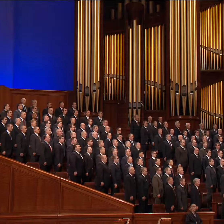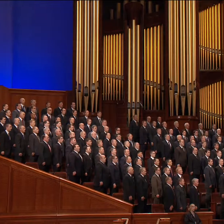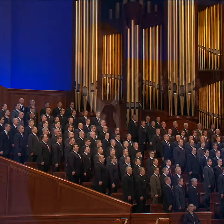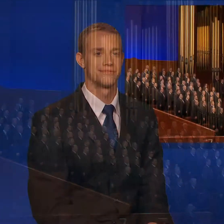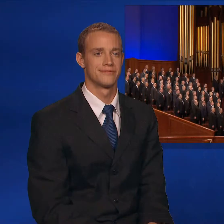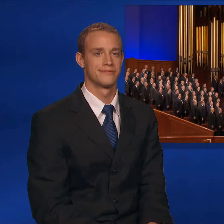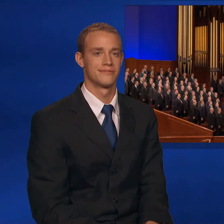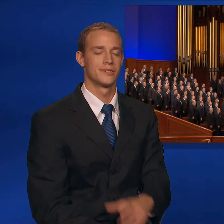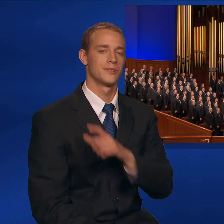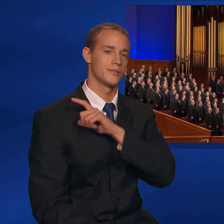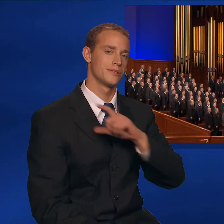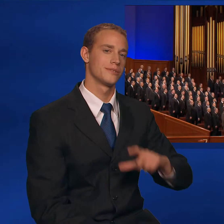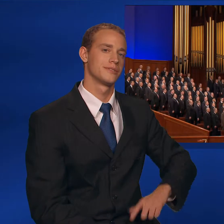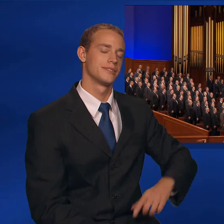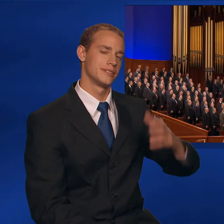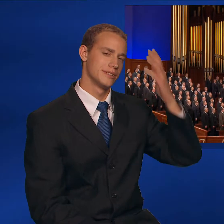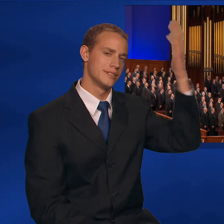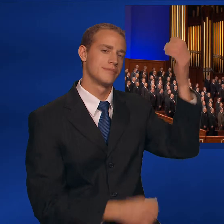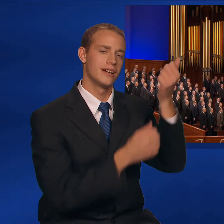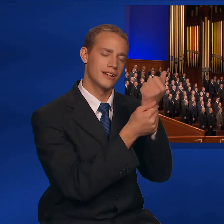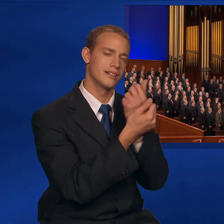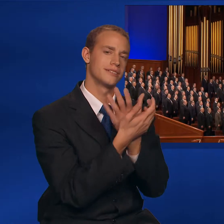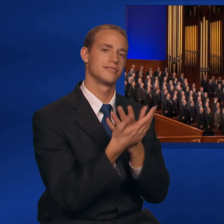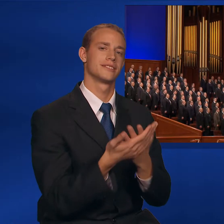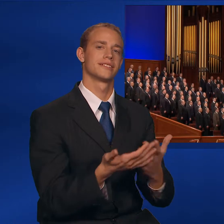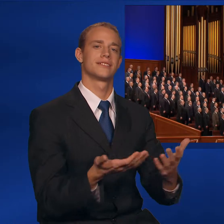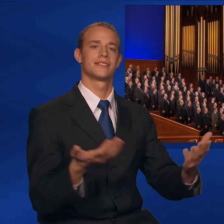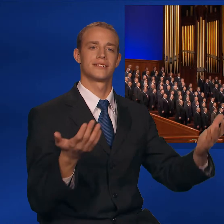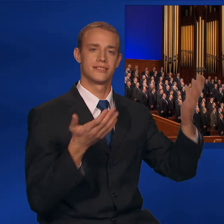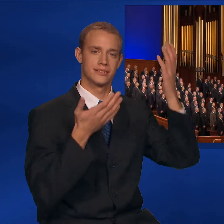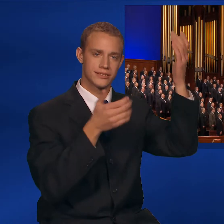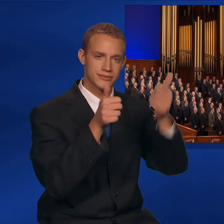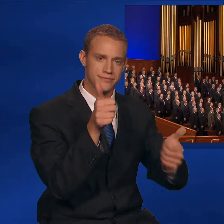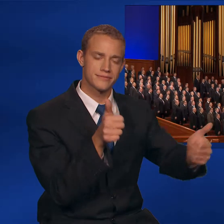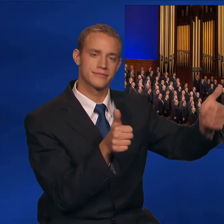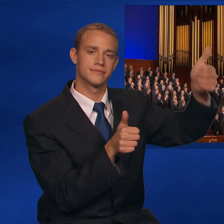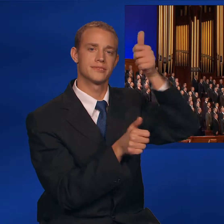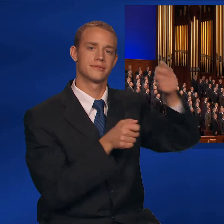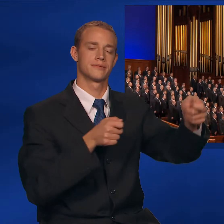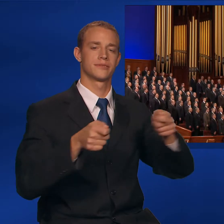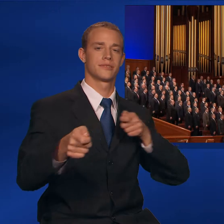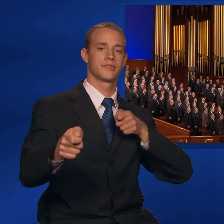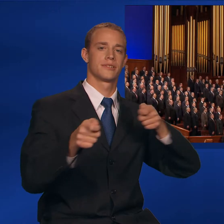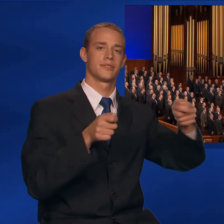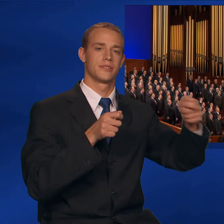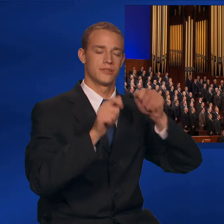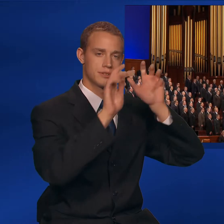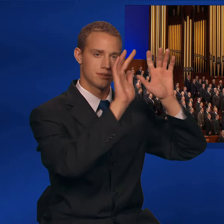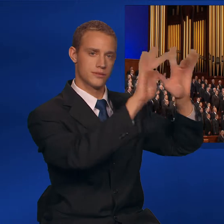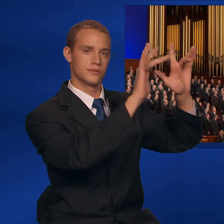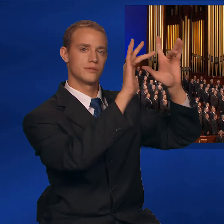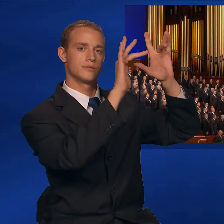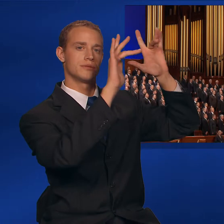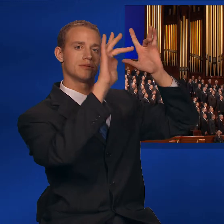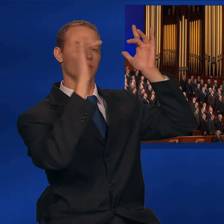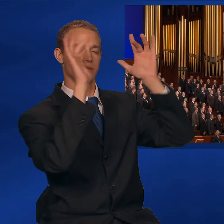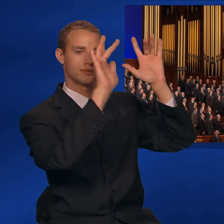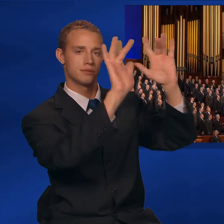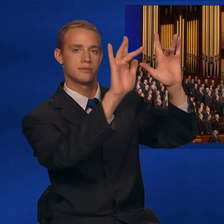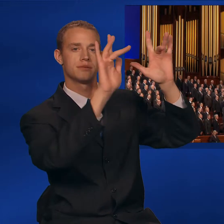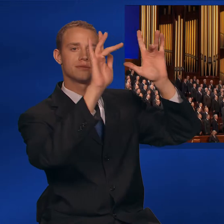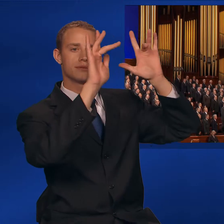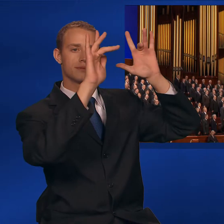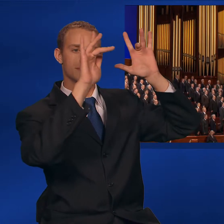Praise to the Lord, over all things He gloriously